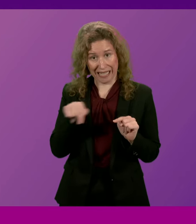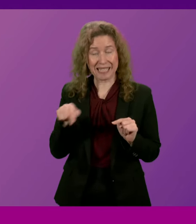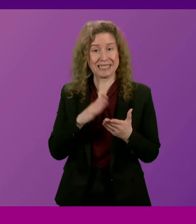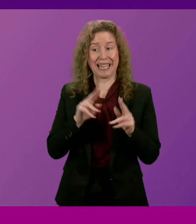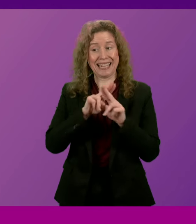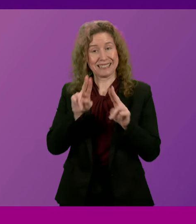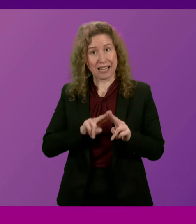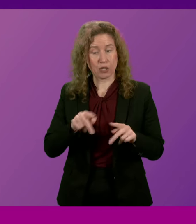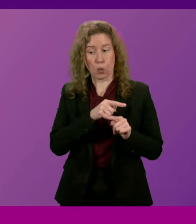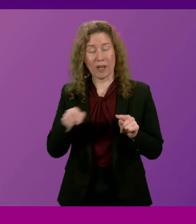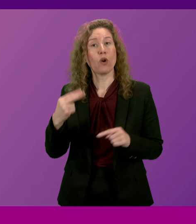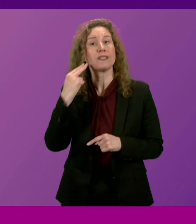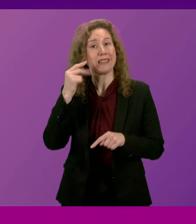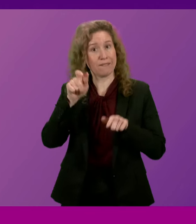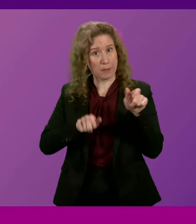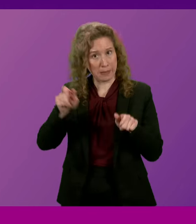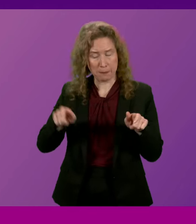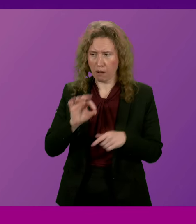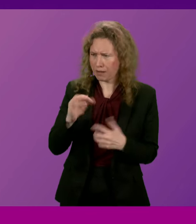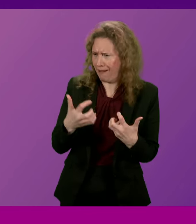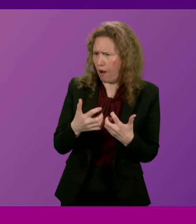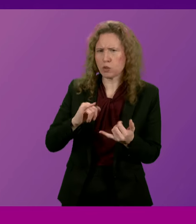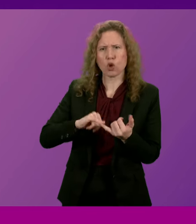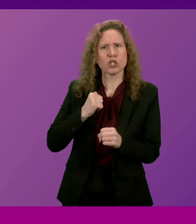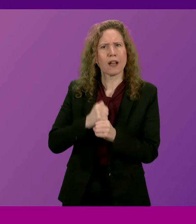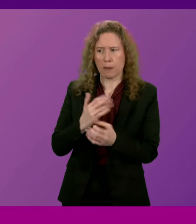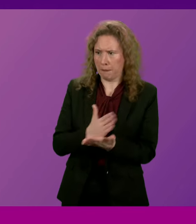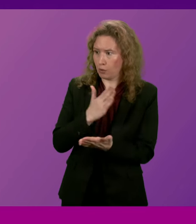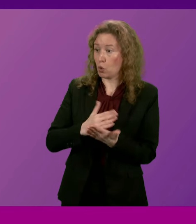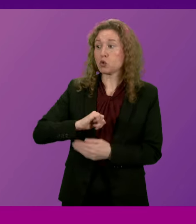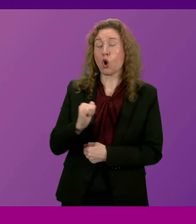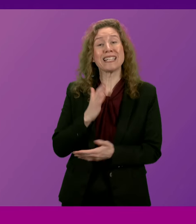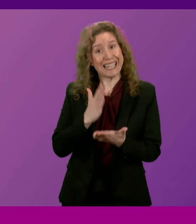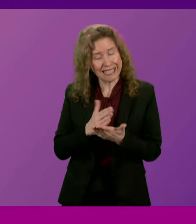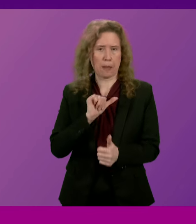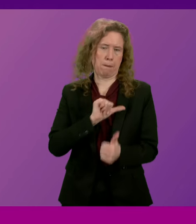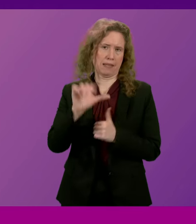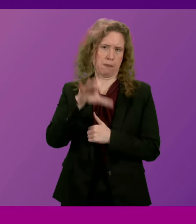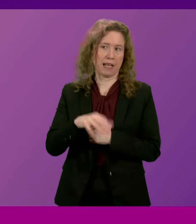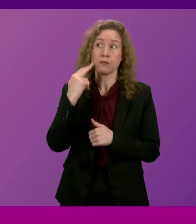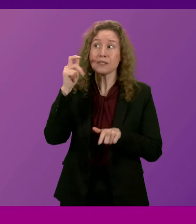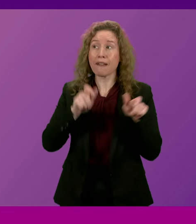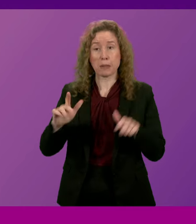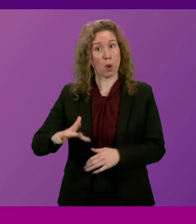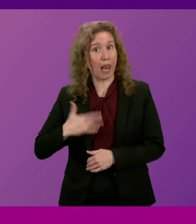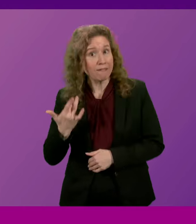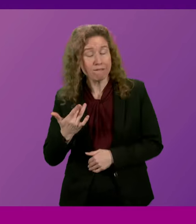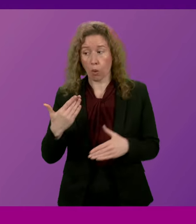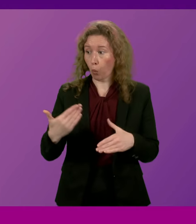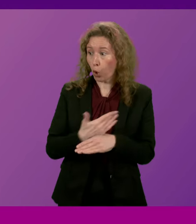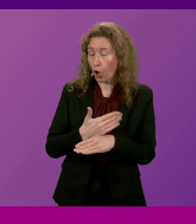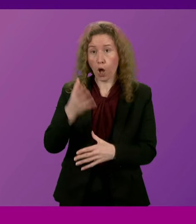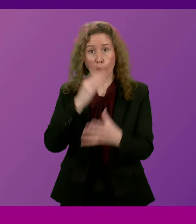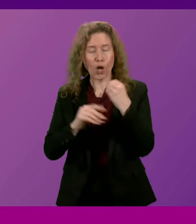International Week of Deaf People, how the Scottish Government is ensuring that Scotland is the best place for deaf people to live, work, learn and